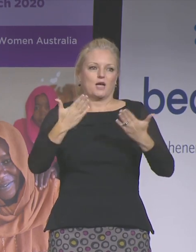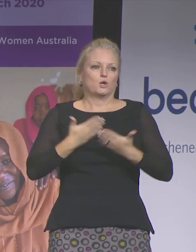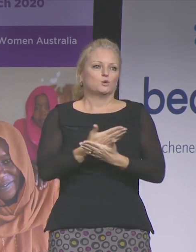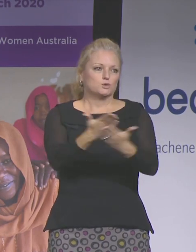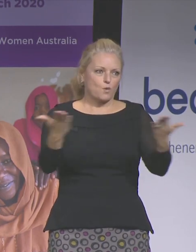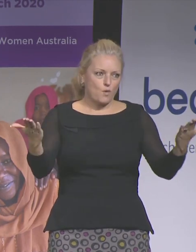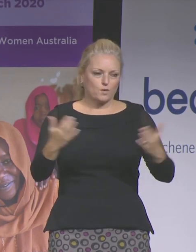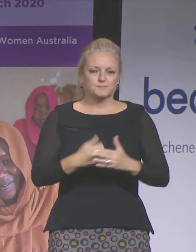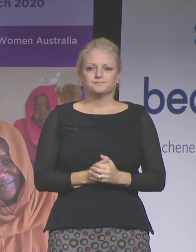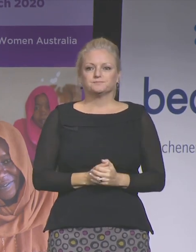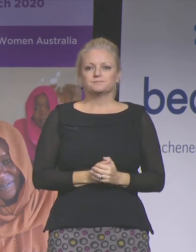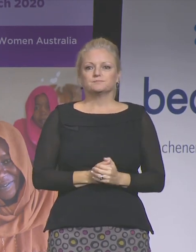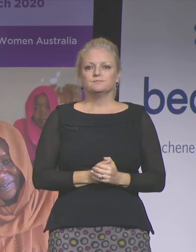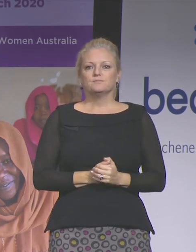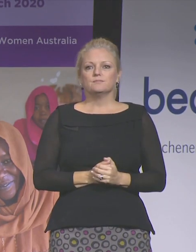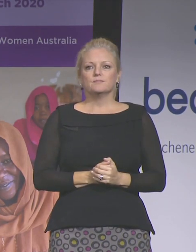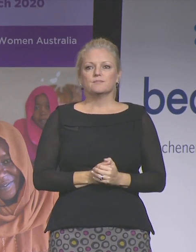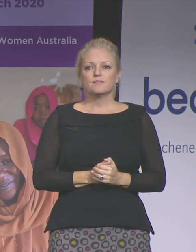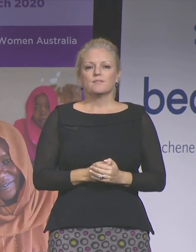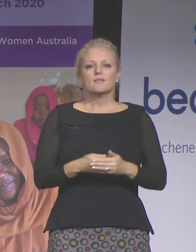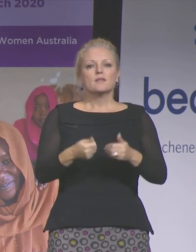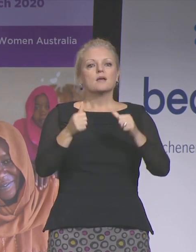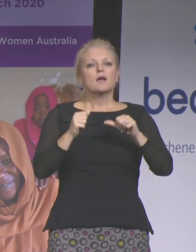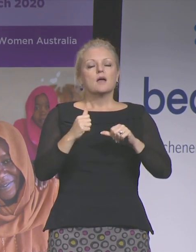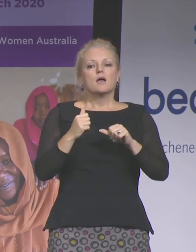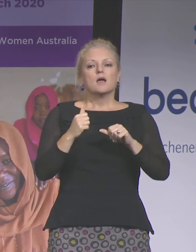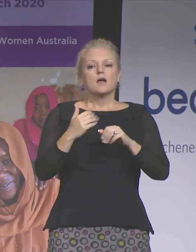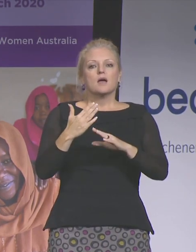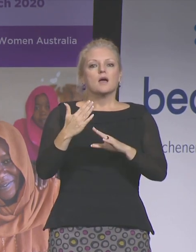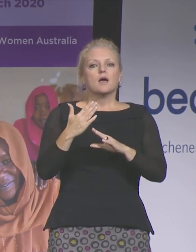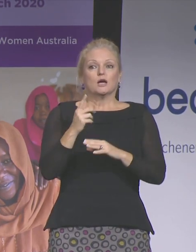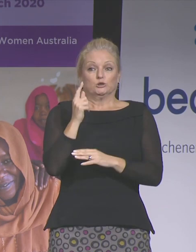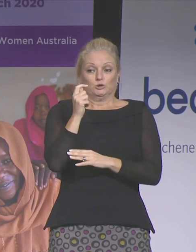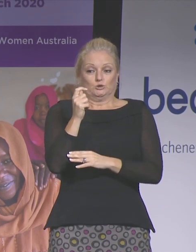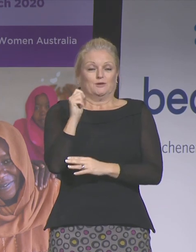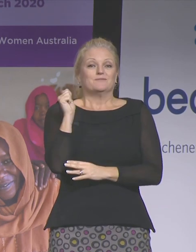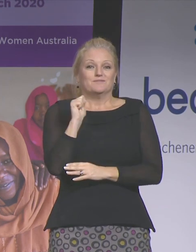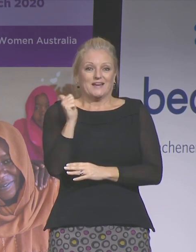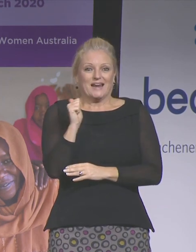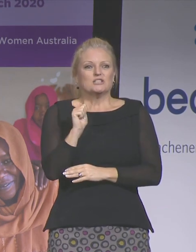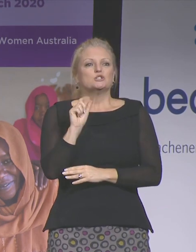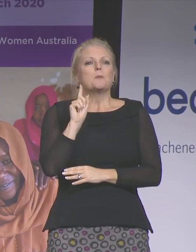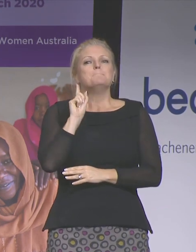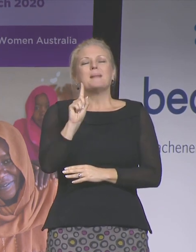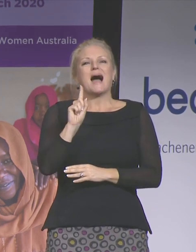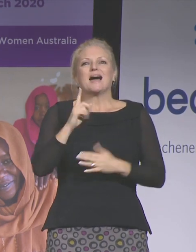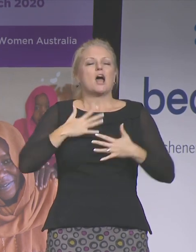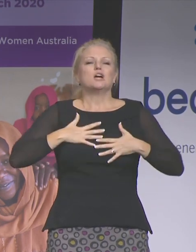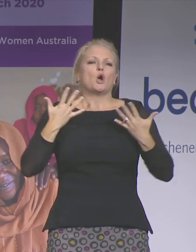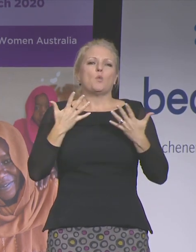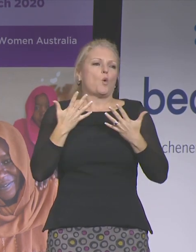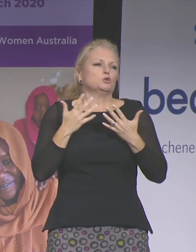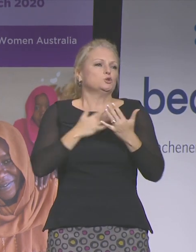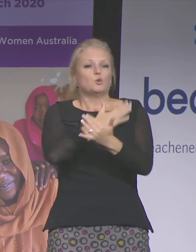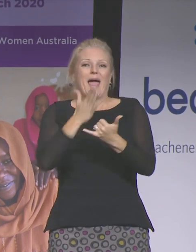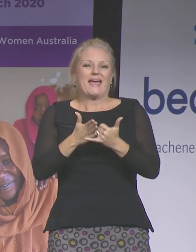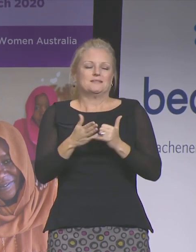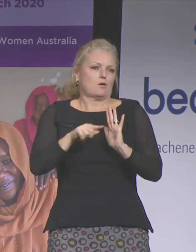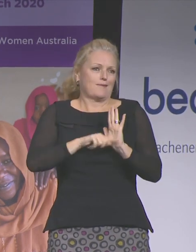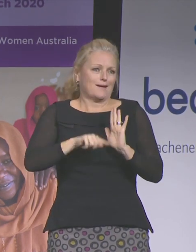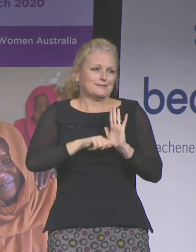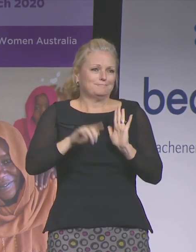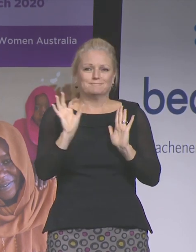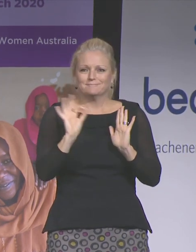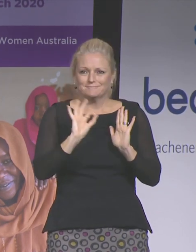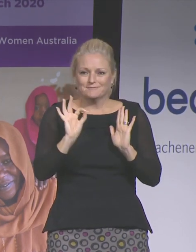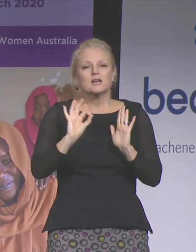So I just want to now, just before I step down, because I don't want to leave you on a downer note, so let me just finish with one